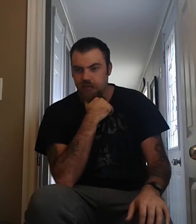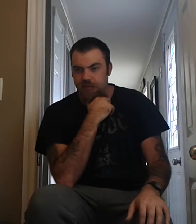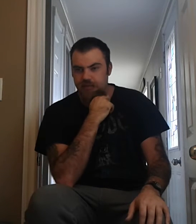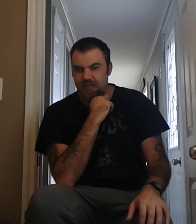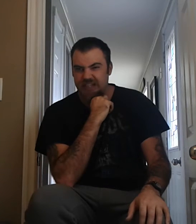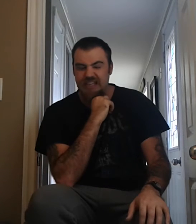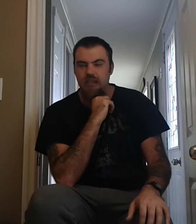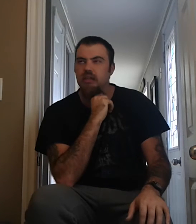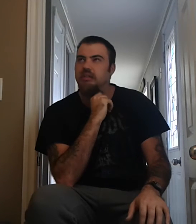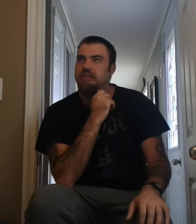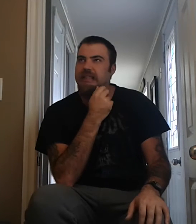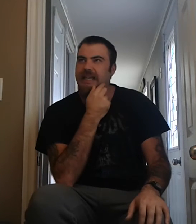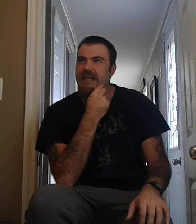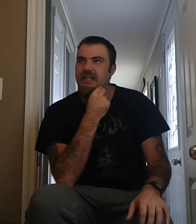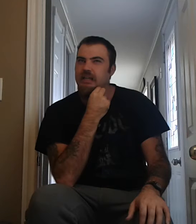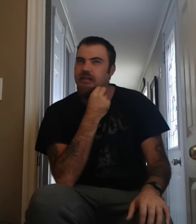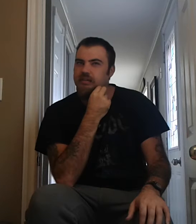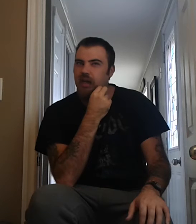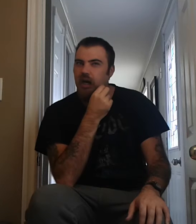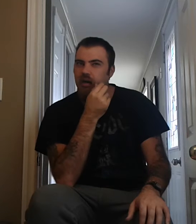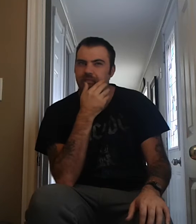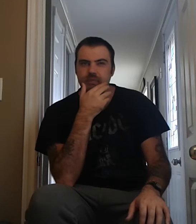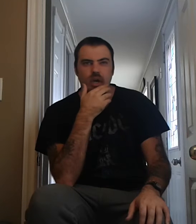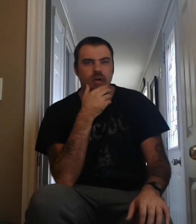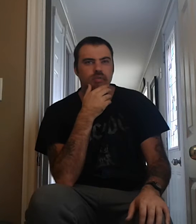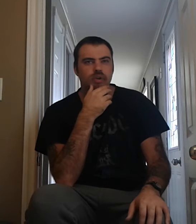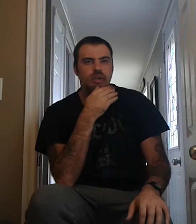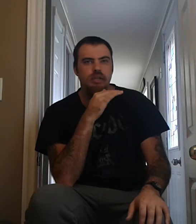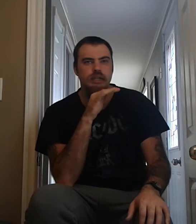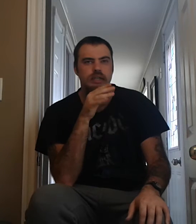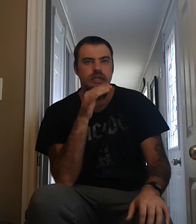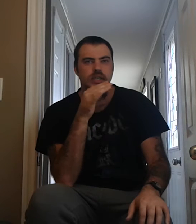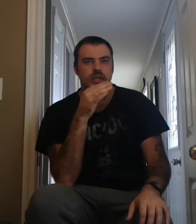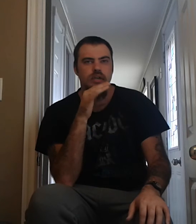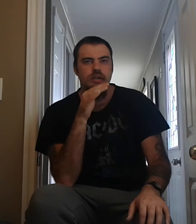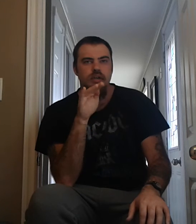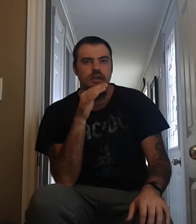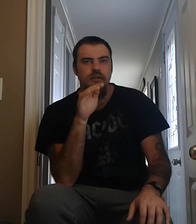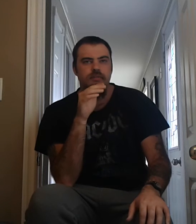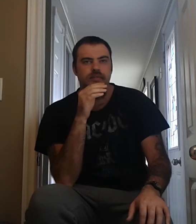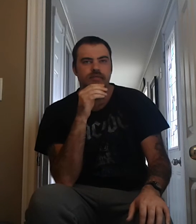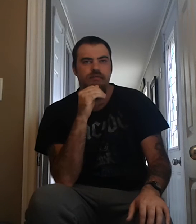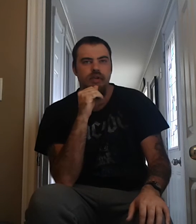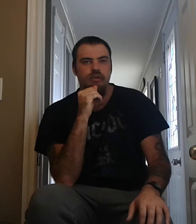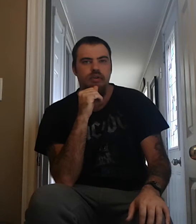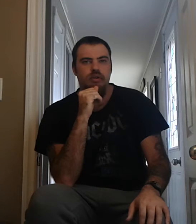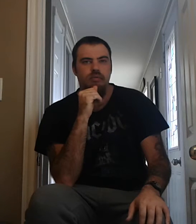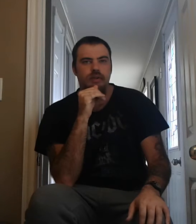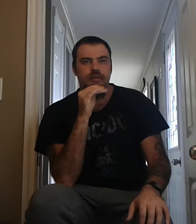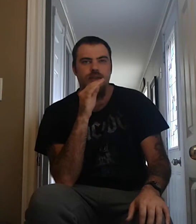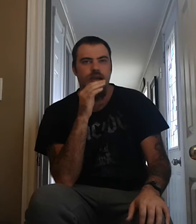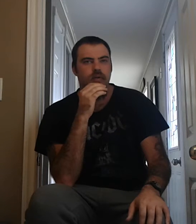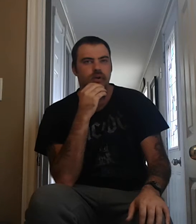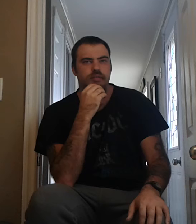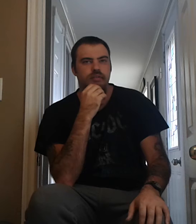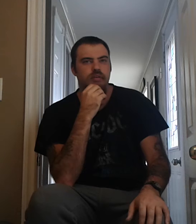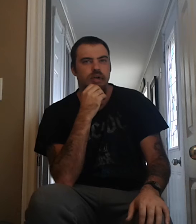one's from like the 80s. Not really familiar with that whatsoever.